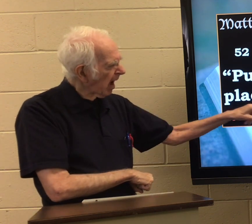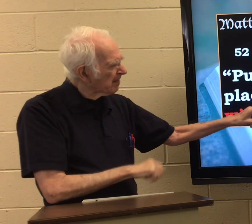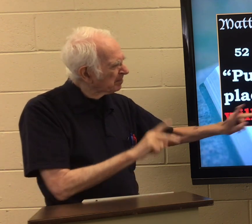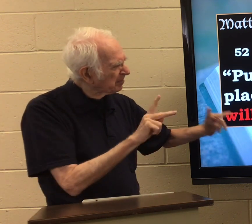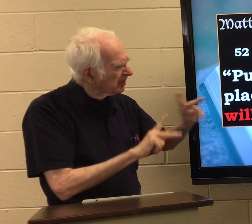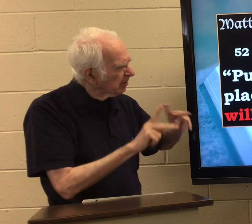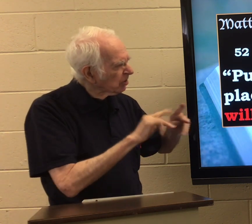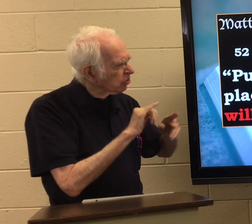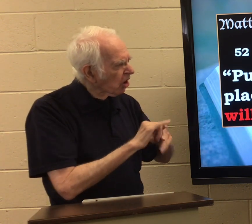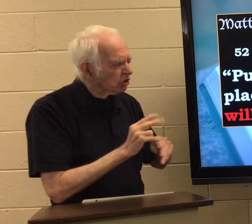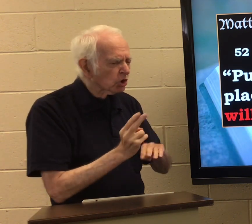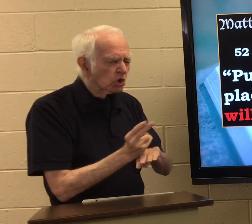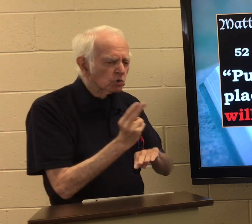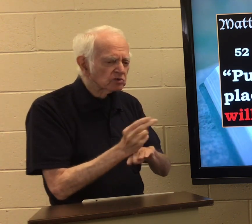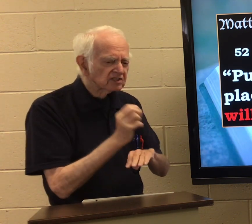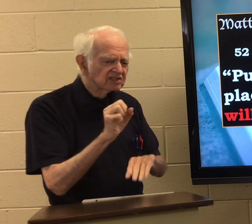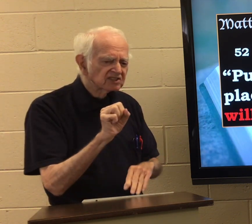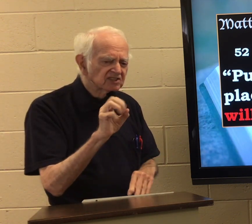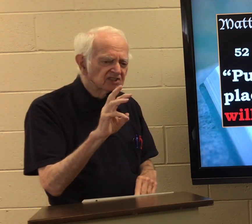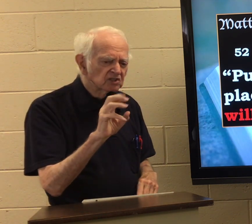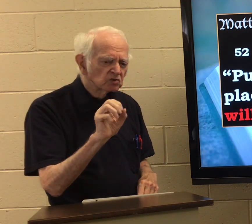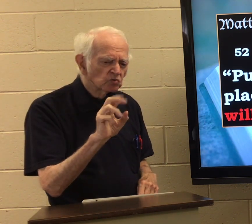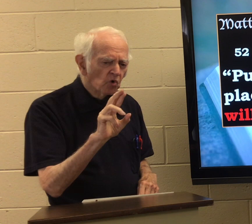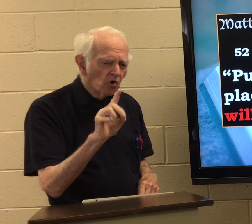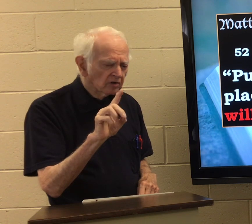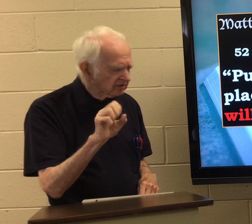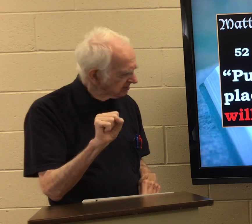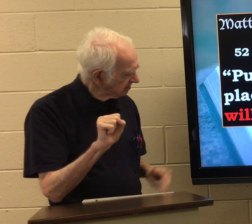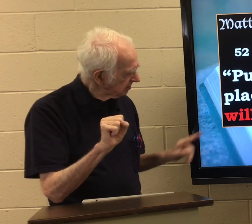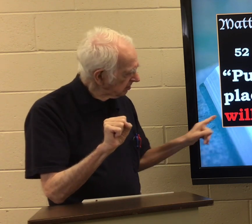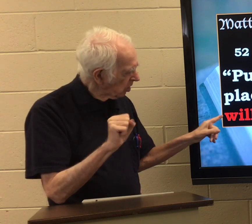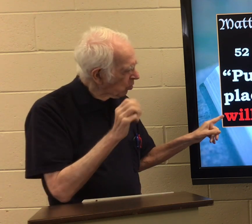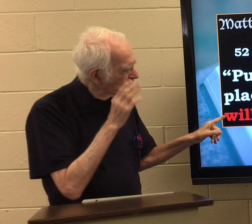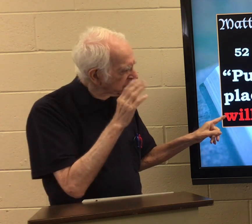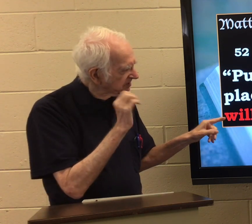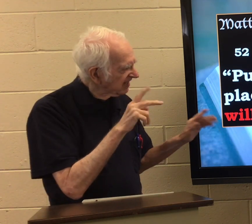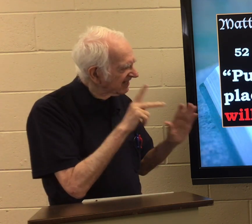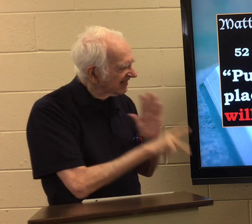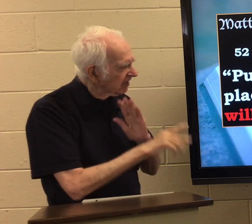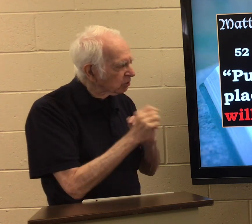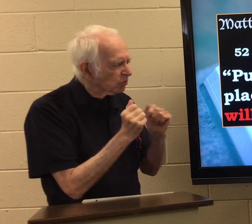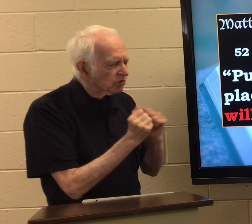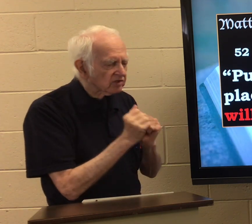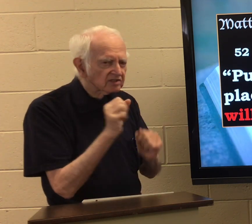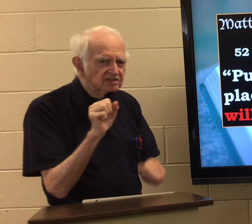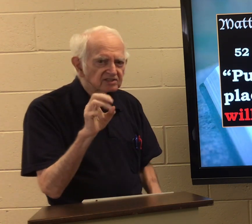People that use swords will be killed with swords.